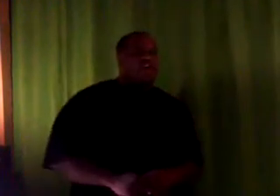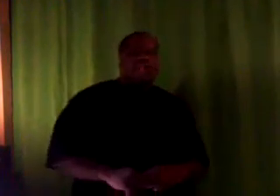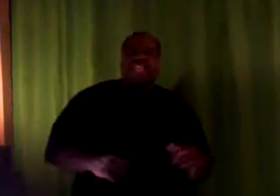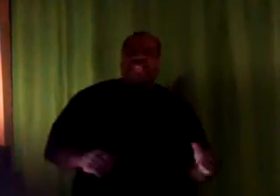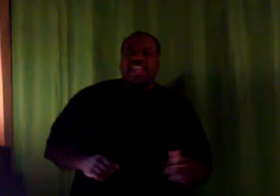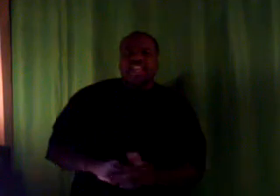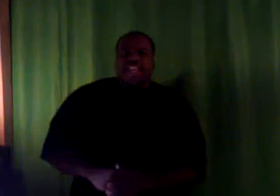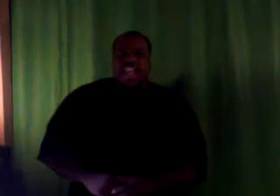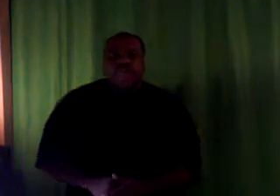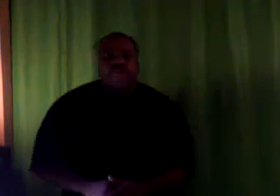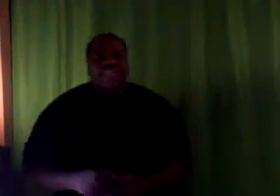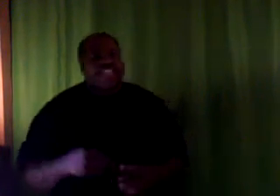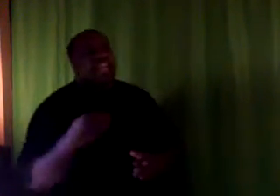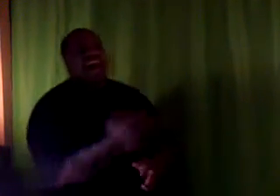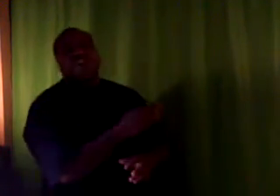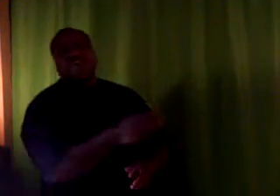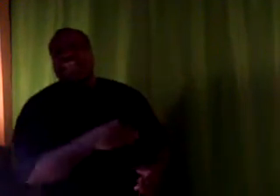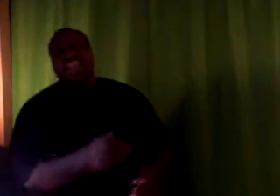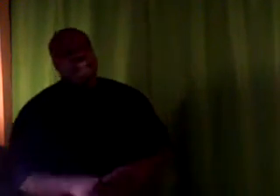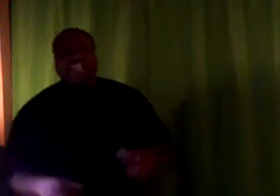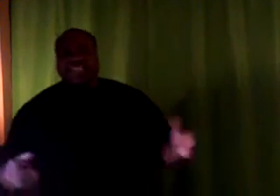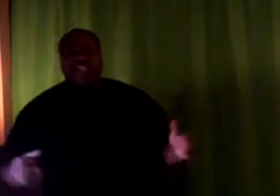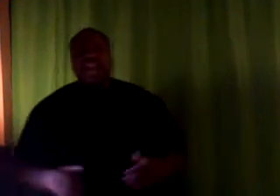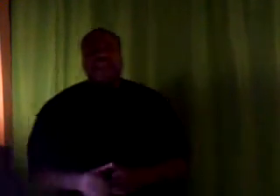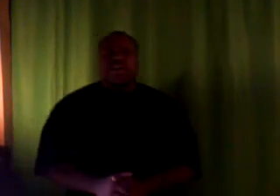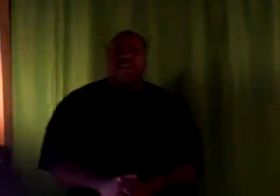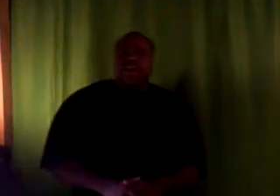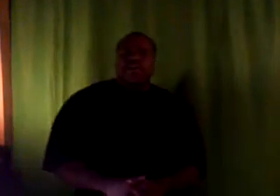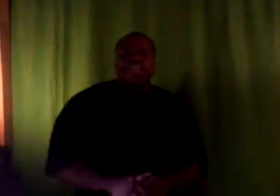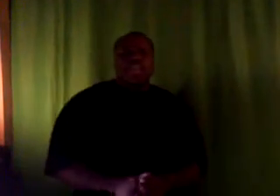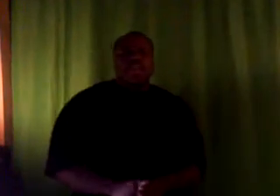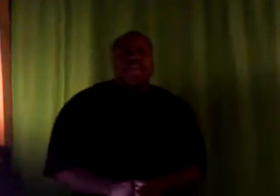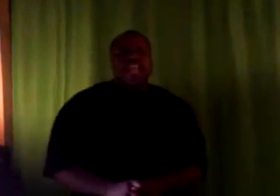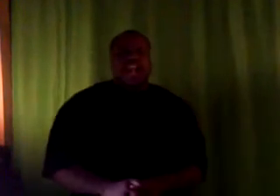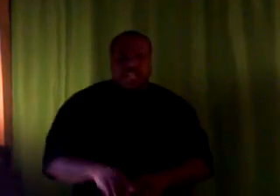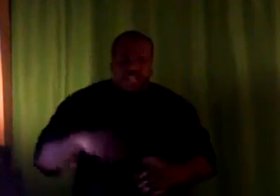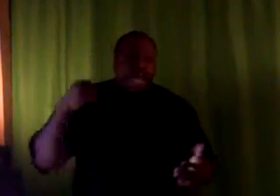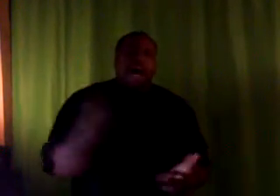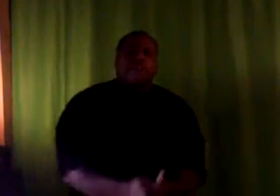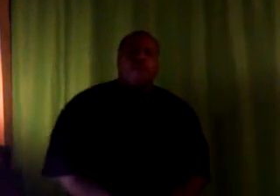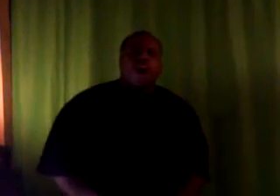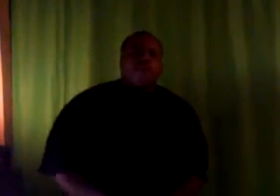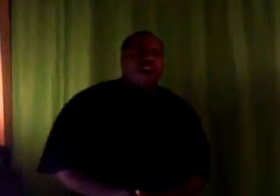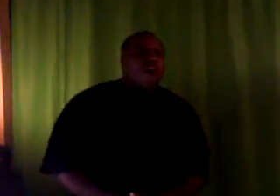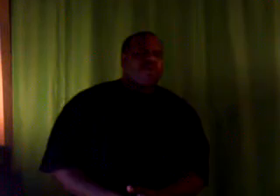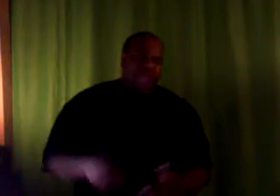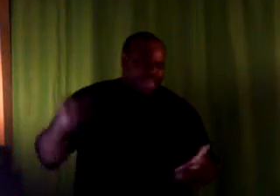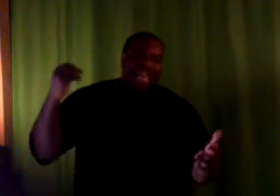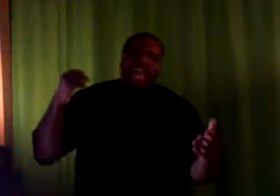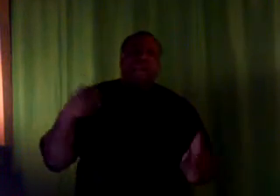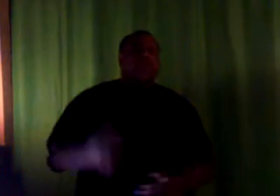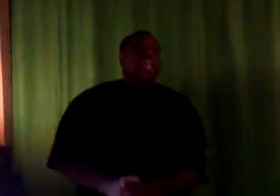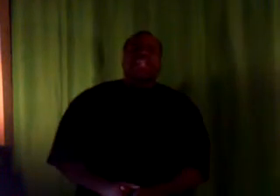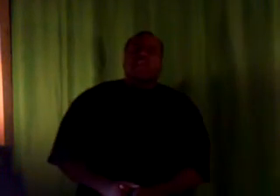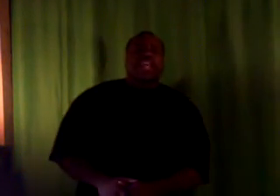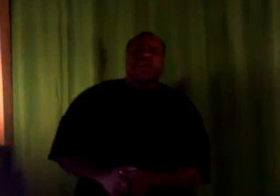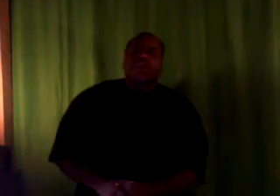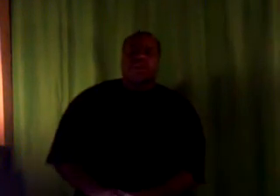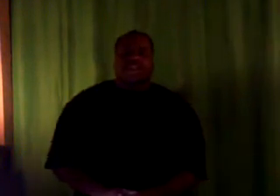TV, and we get caught up in it like it's the life. I'm going tell you right now, calling the woman a hoe, that ain't the way to do it.